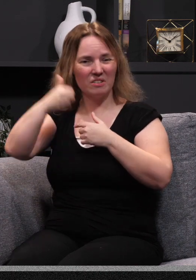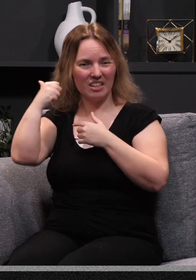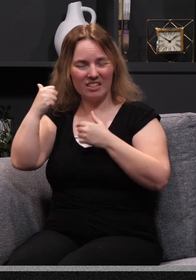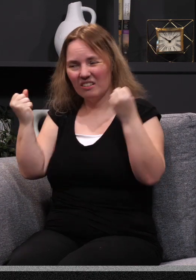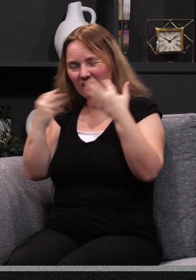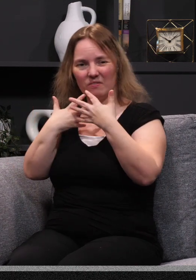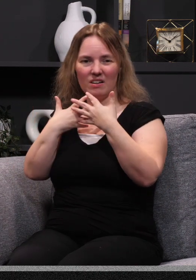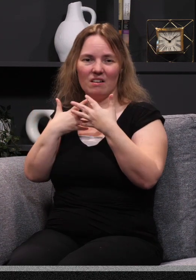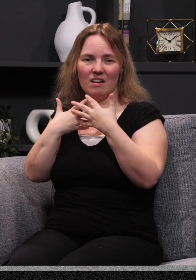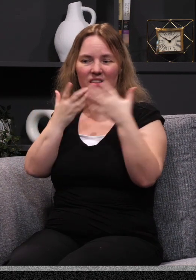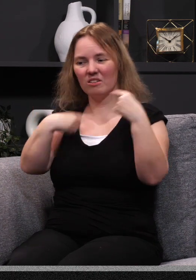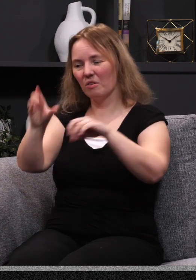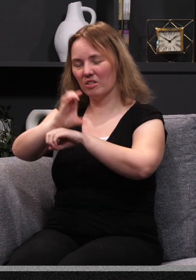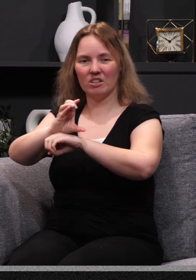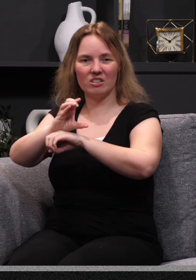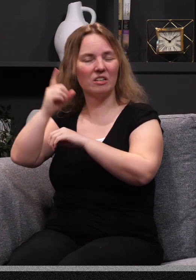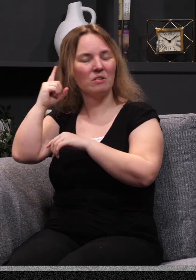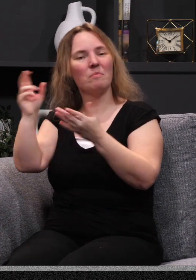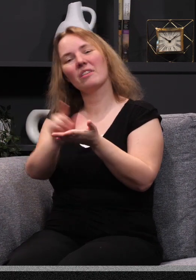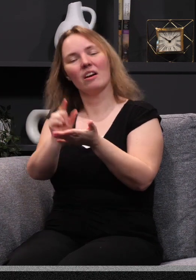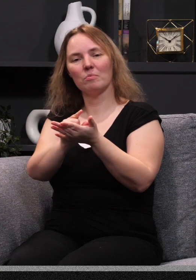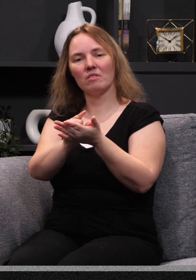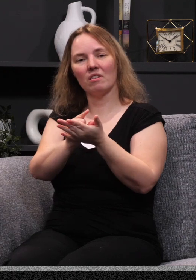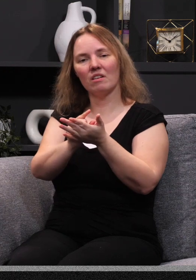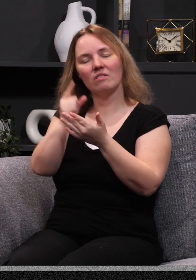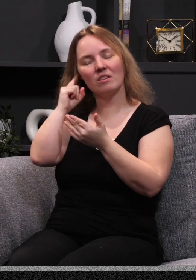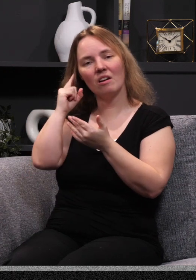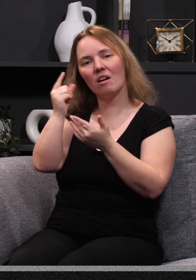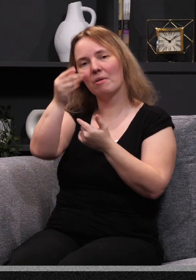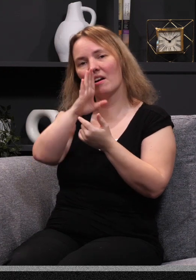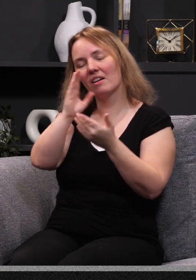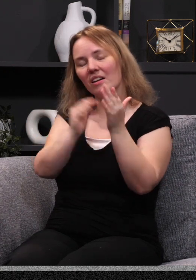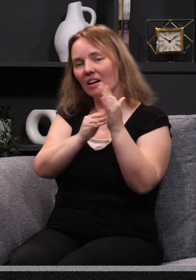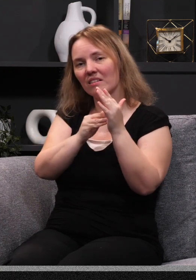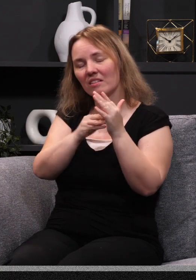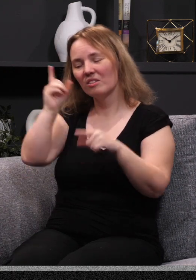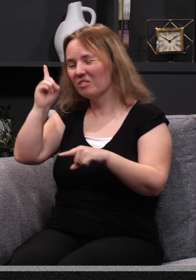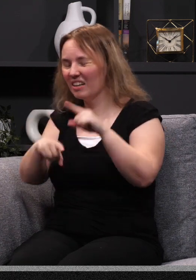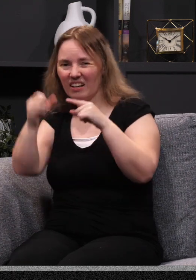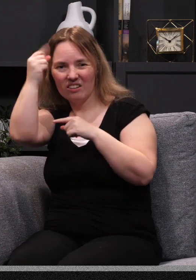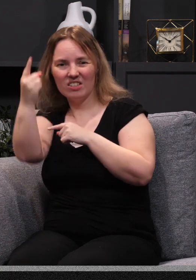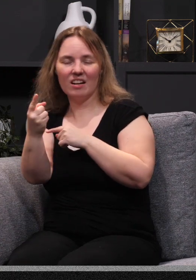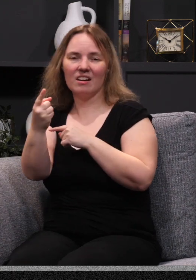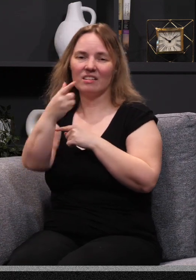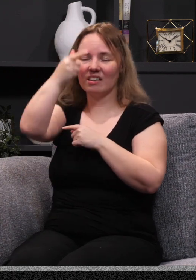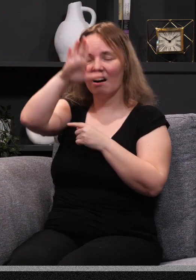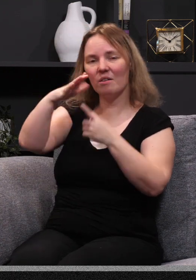or fear, whatever it may be. And then you come to church or you hear about the gospel, you hear about God, and again, you just can't fathom